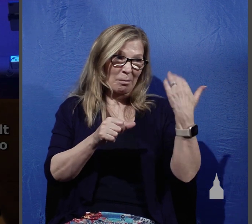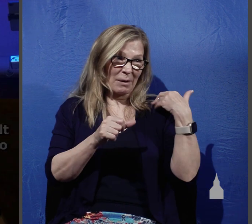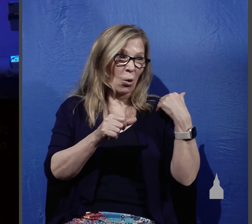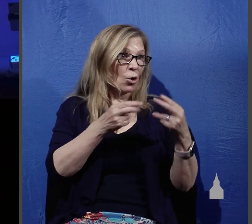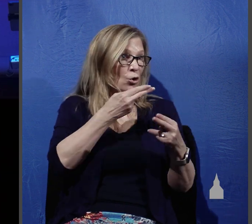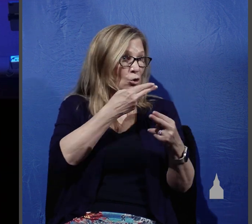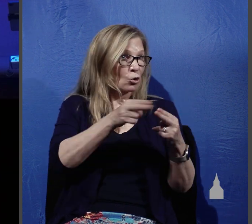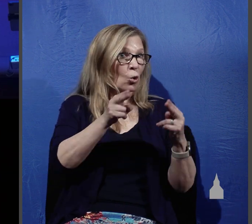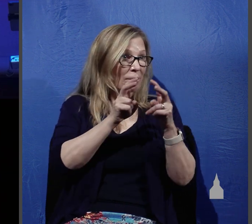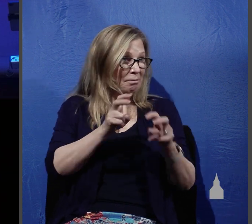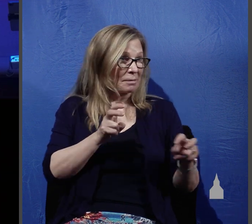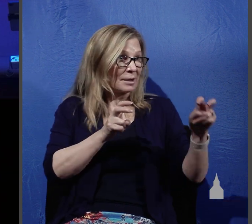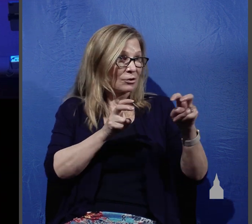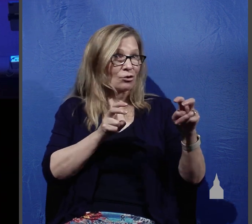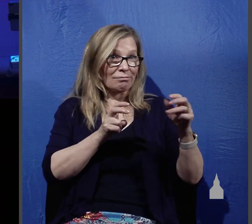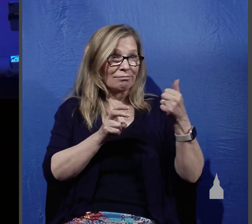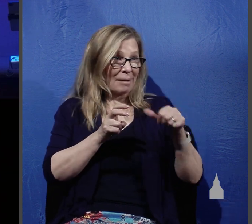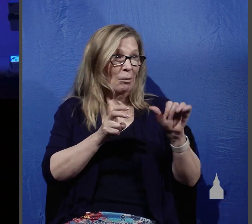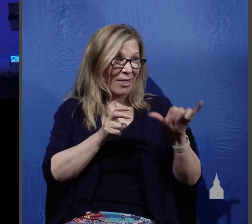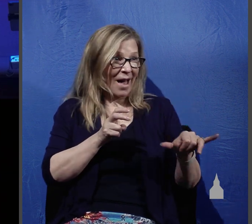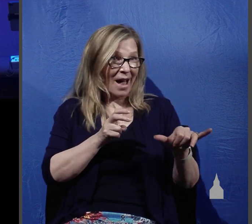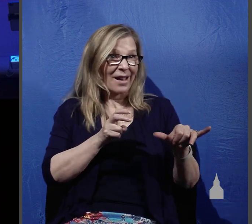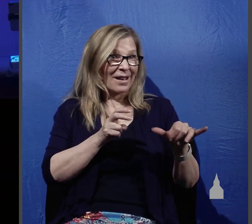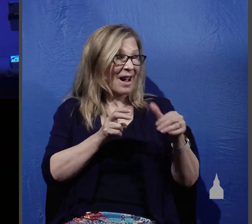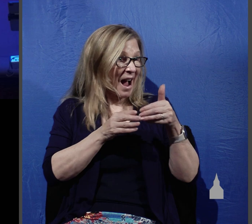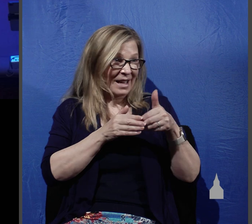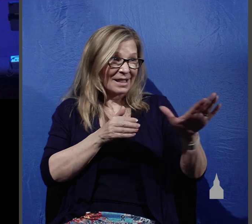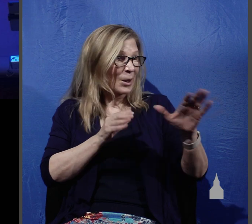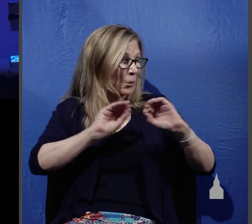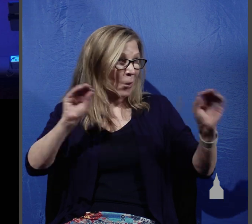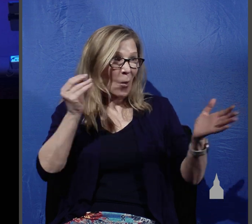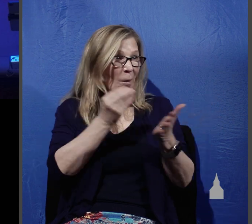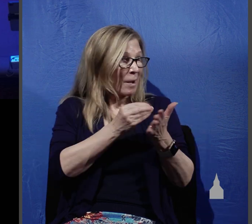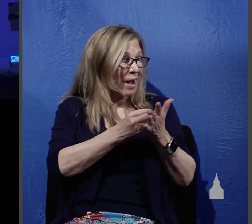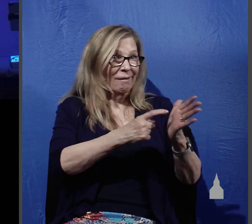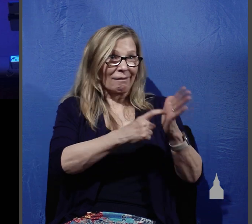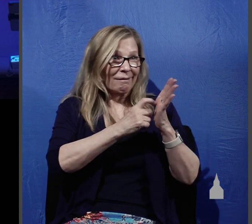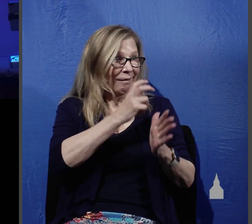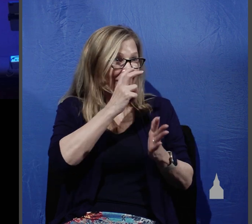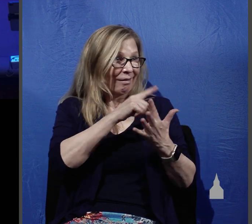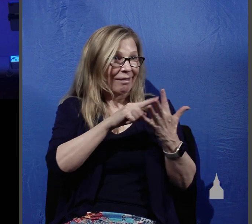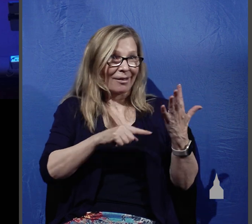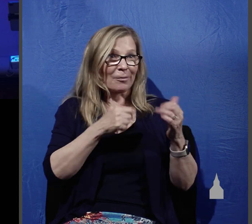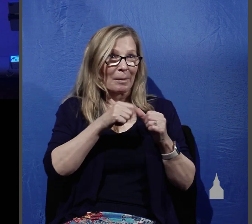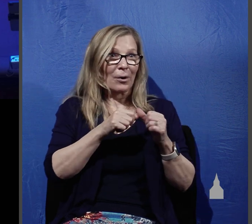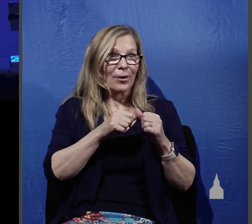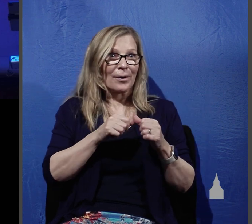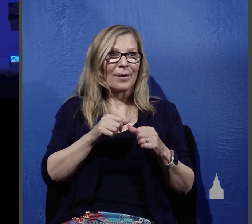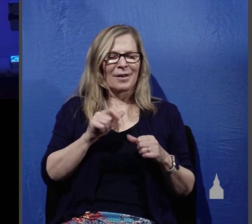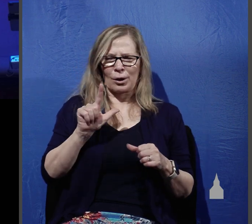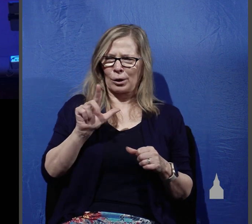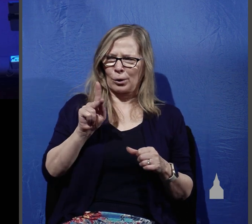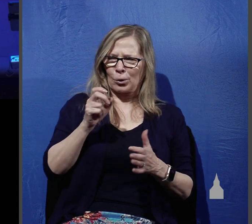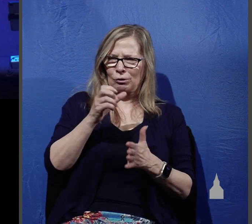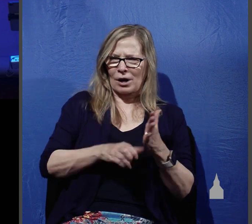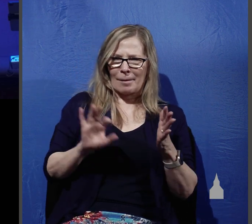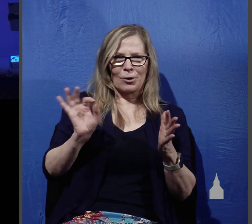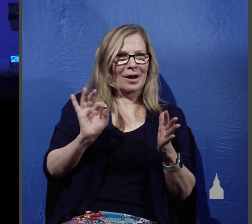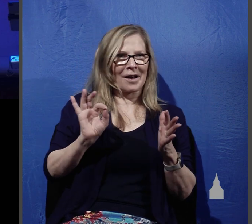missions trip that he sent the apostles on into Galilee that's the beginning of Luke chapter 9 that's exactly what he's referring back